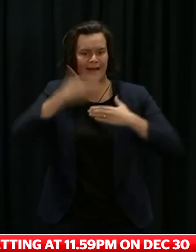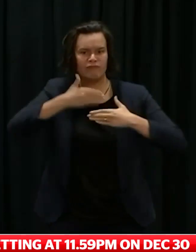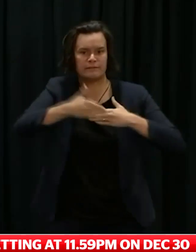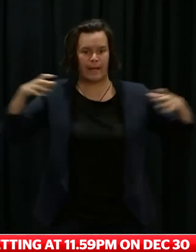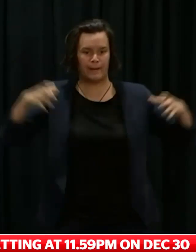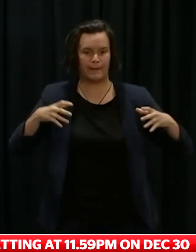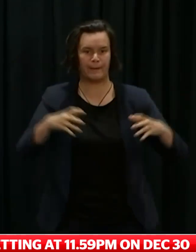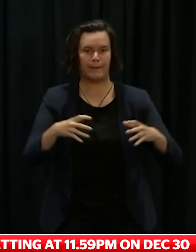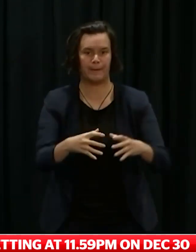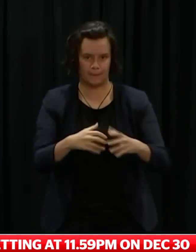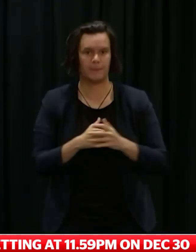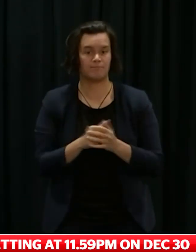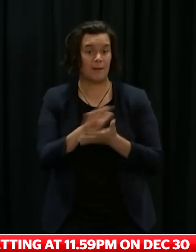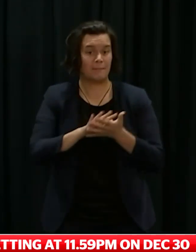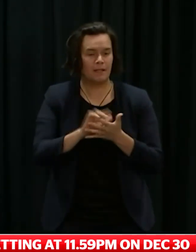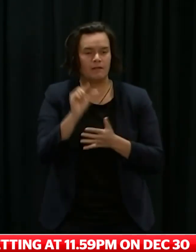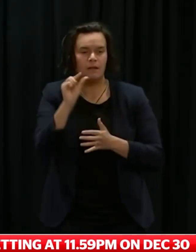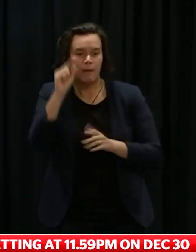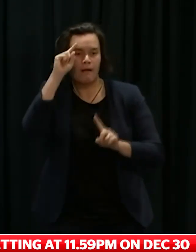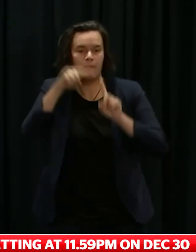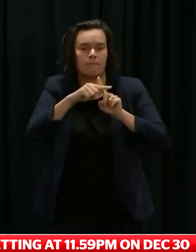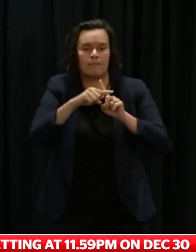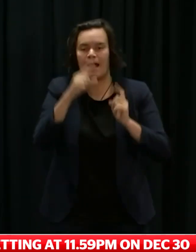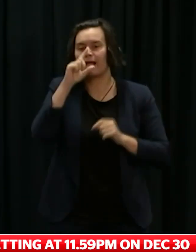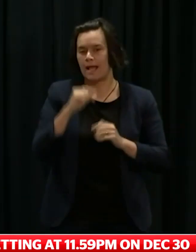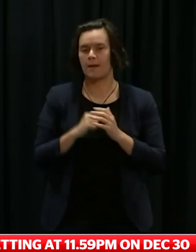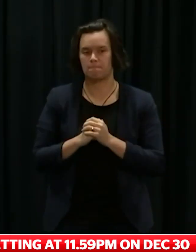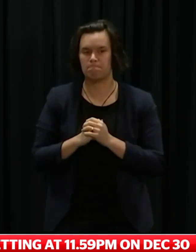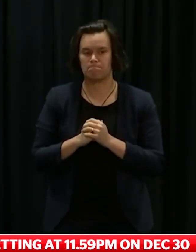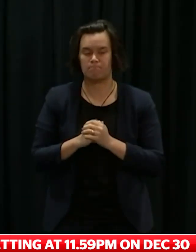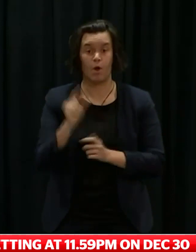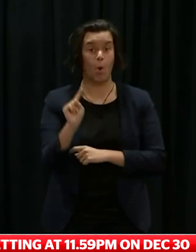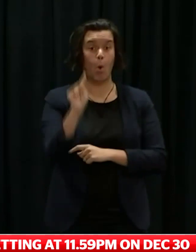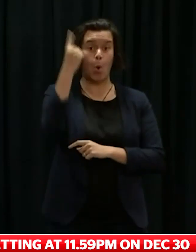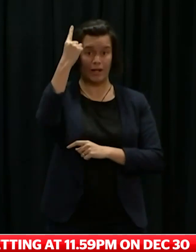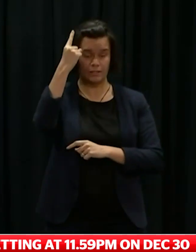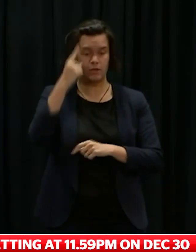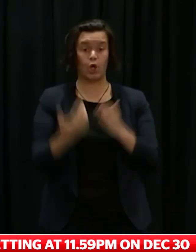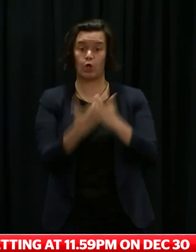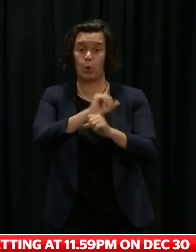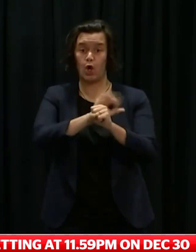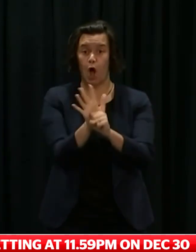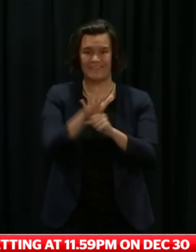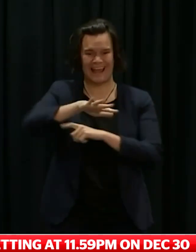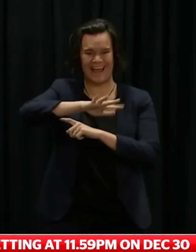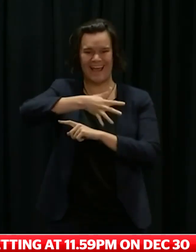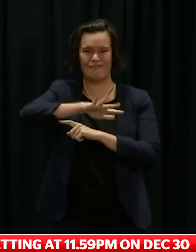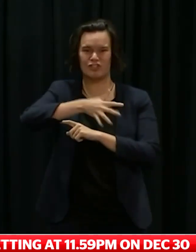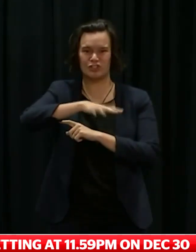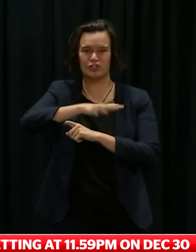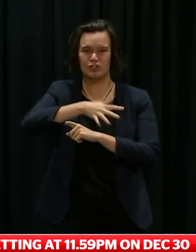cautious optimism. The seven-day average number of cases in Auckland as of Friday was